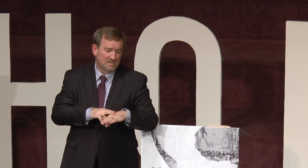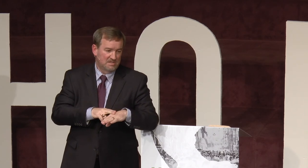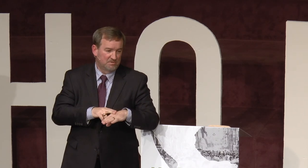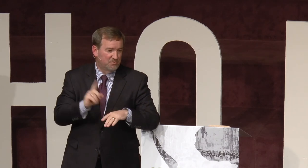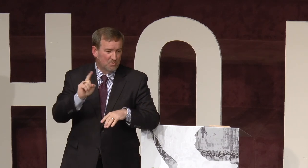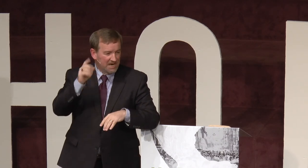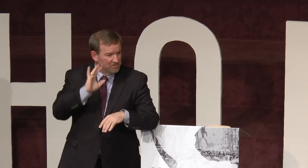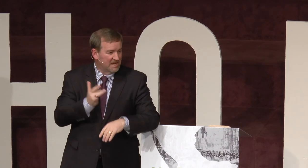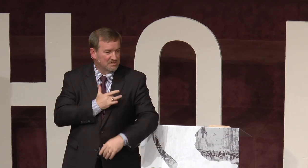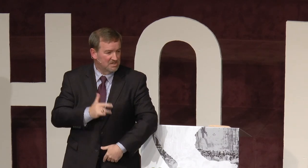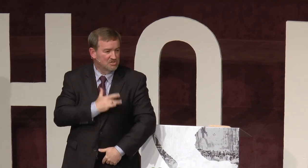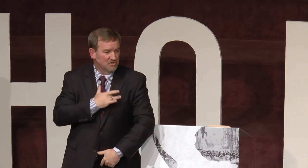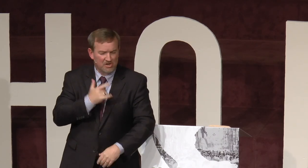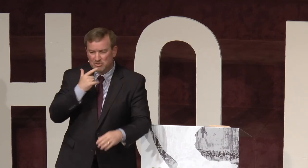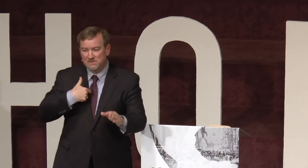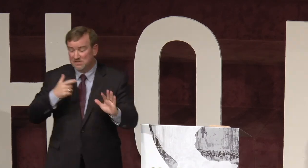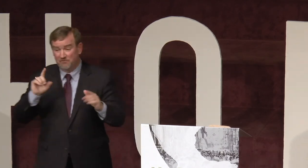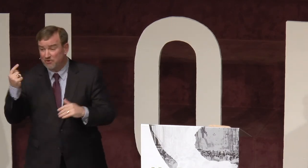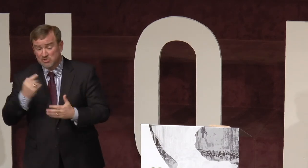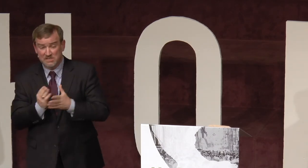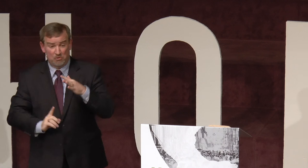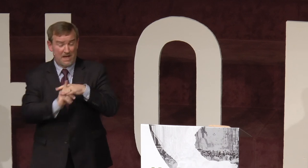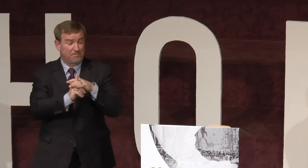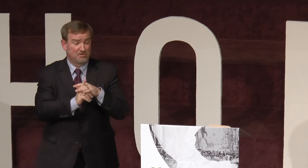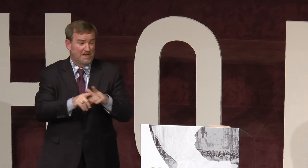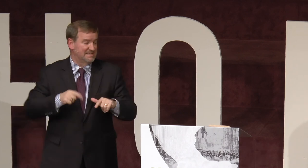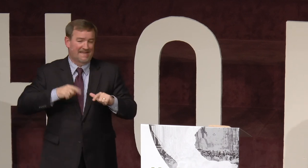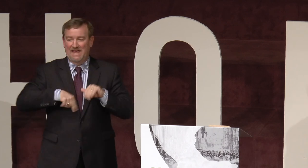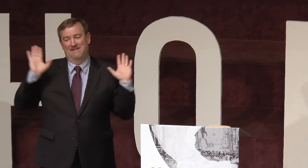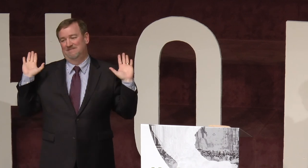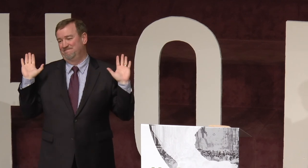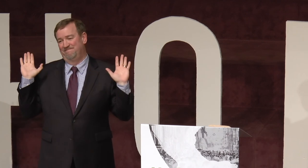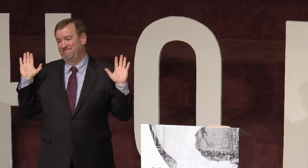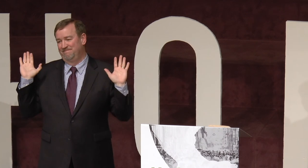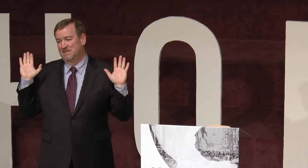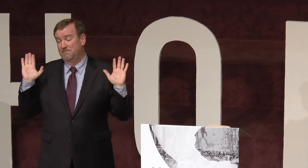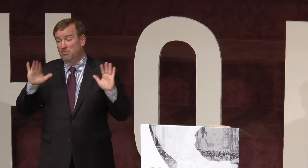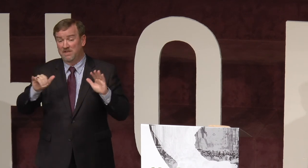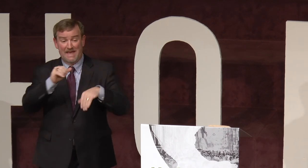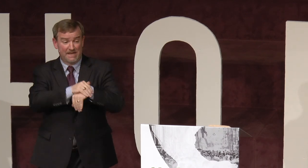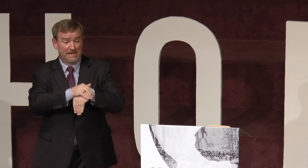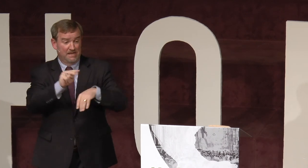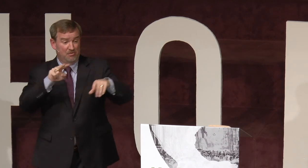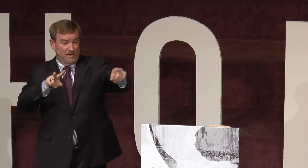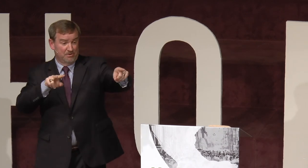but for wherever God's touched your heart. You'll be, the first thing that will pop in your mind is I can't. By the way, that night in November